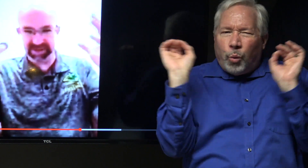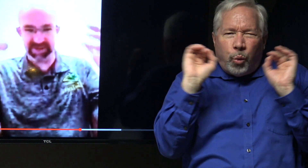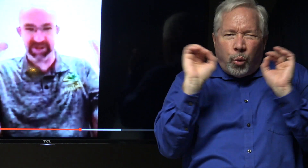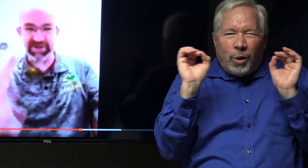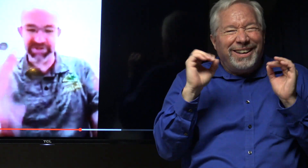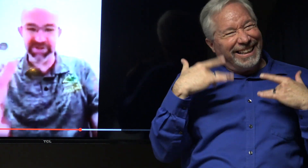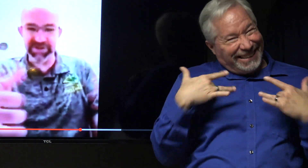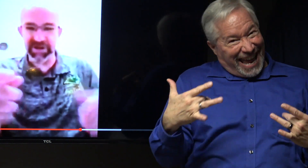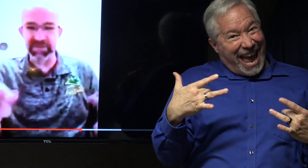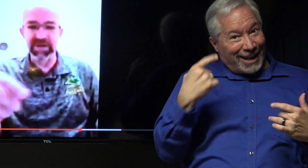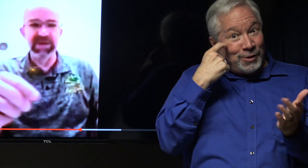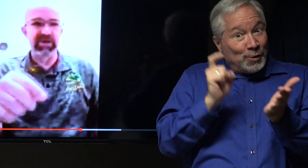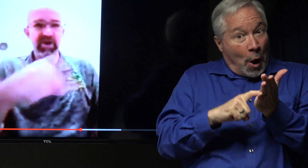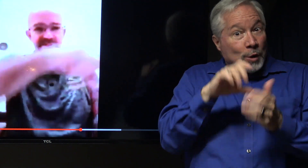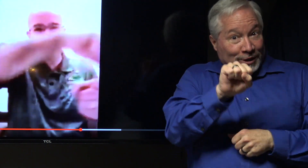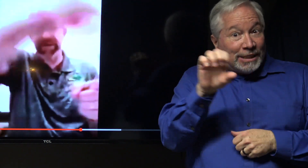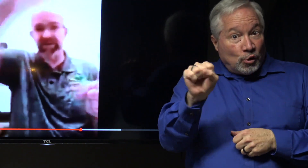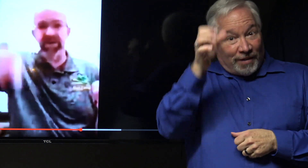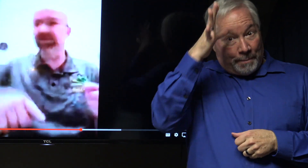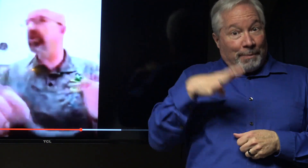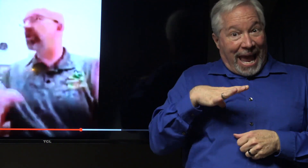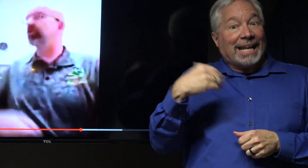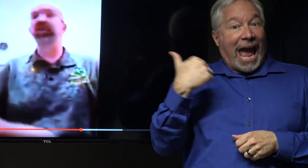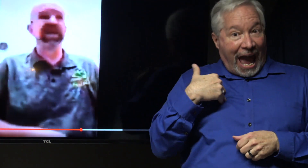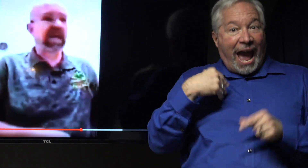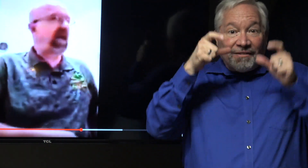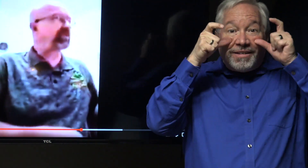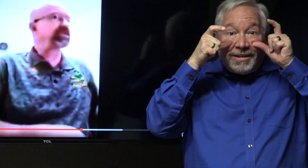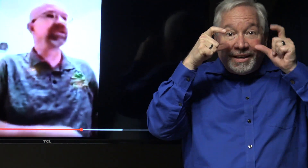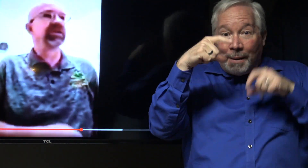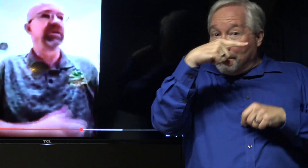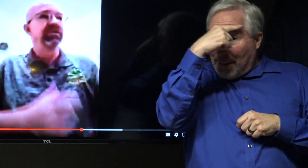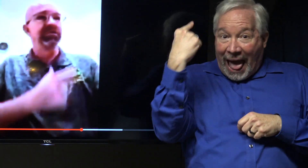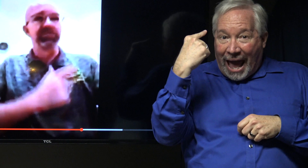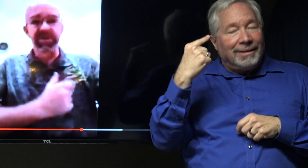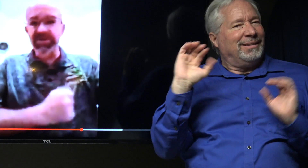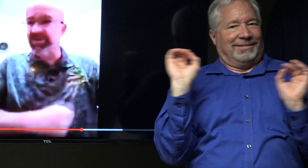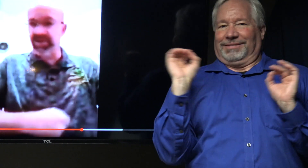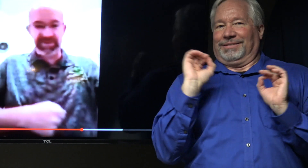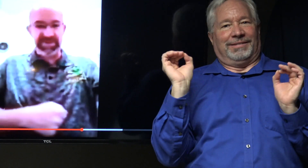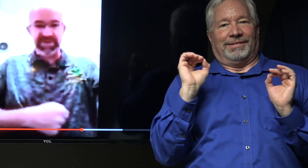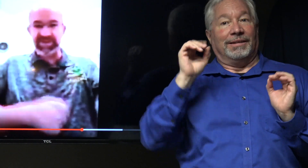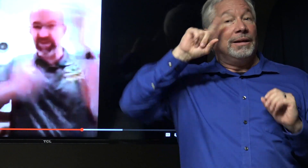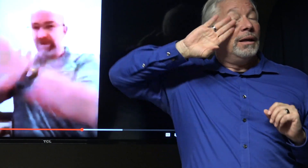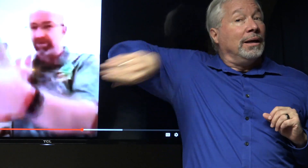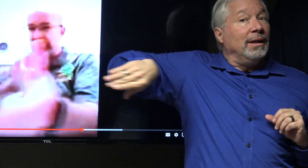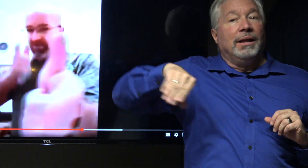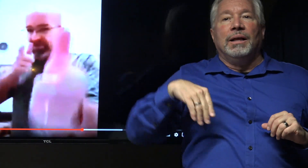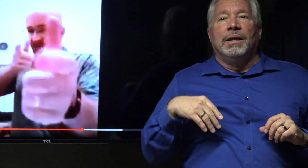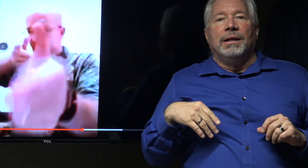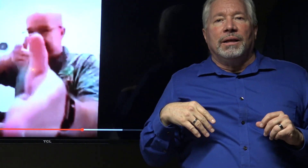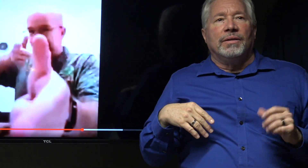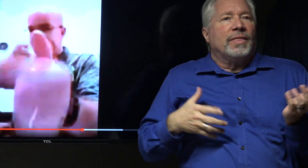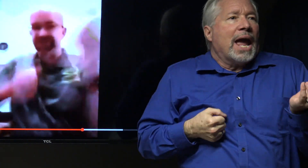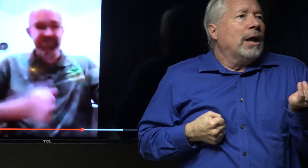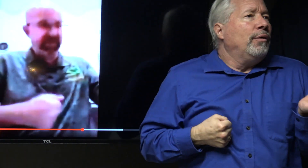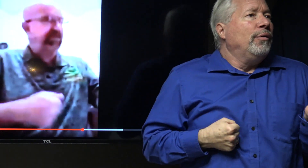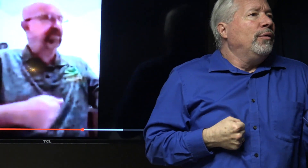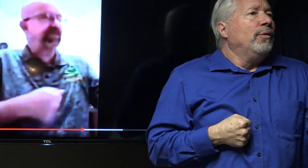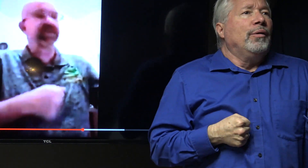sunglasses. And I noticed in the dream, they're all standing around the car looking out with the muskets like this. Nobody has it like this. They've got